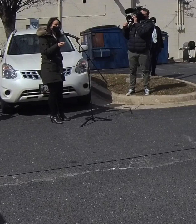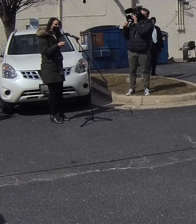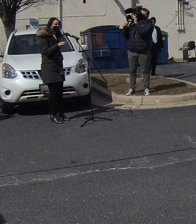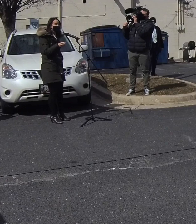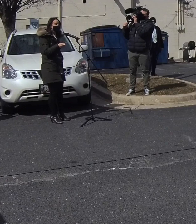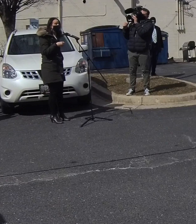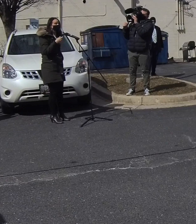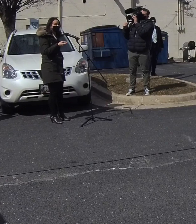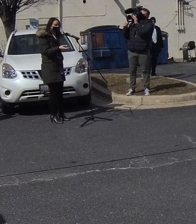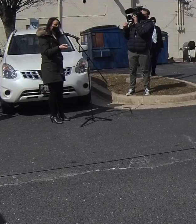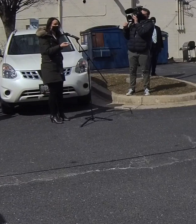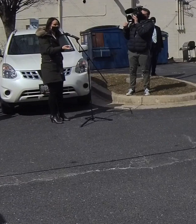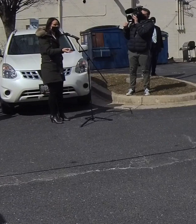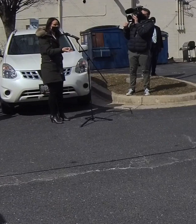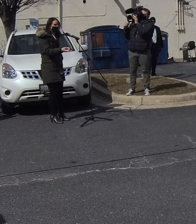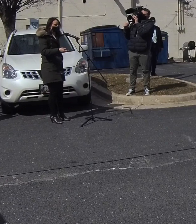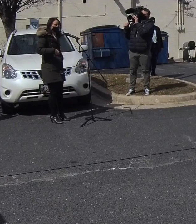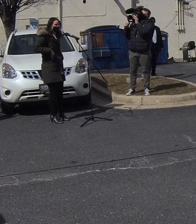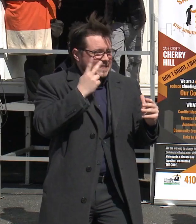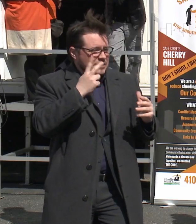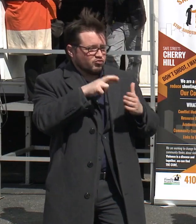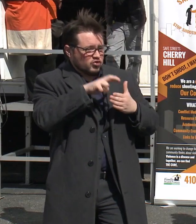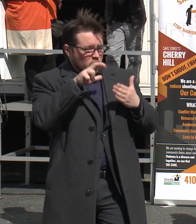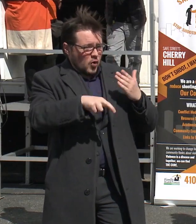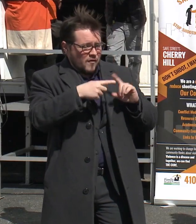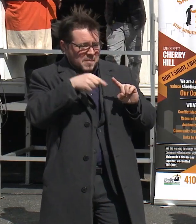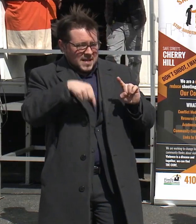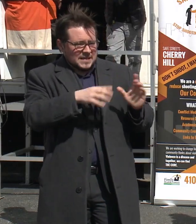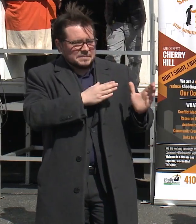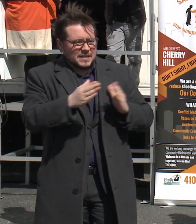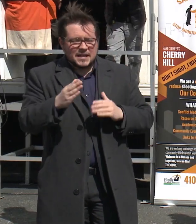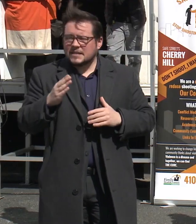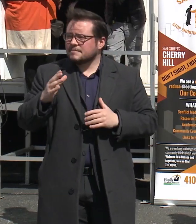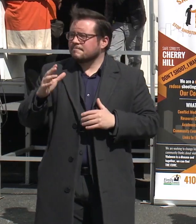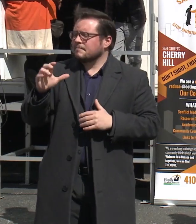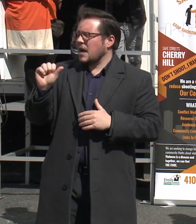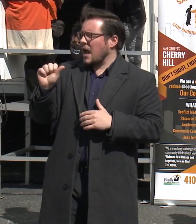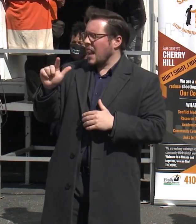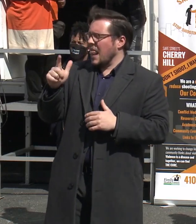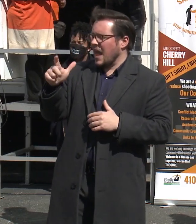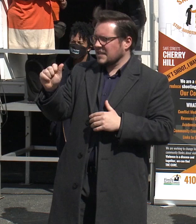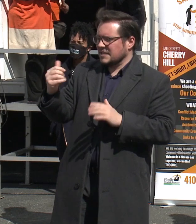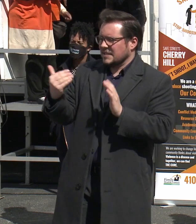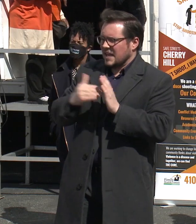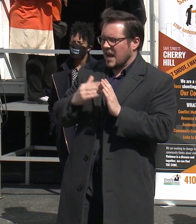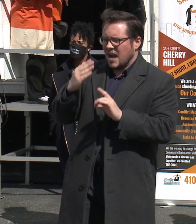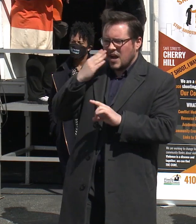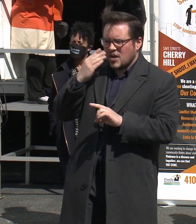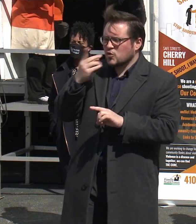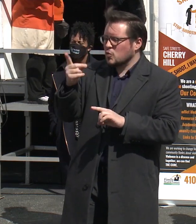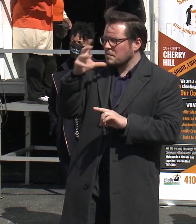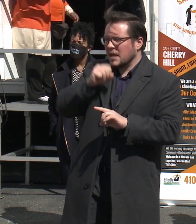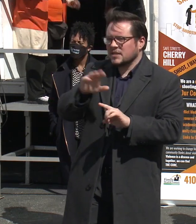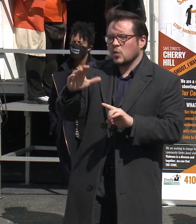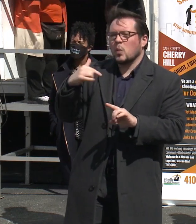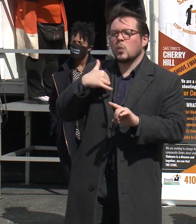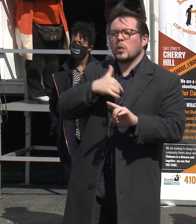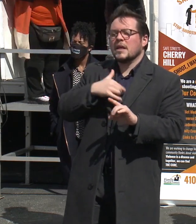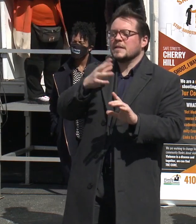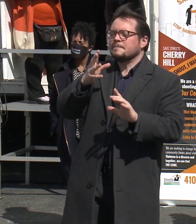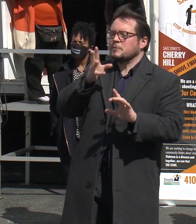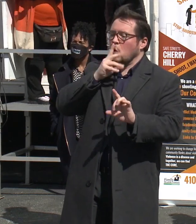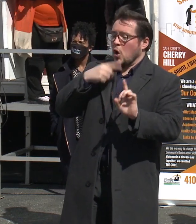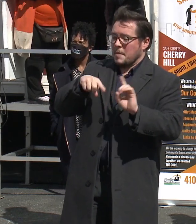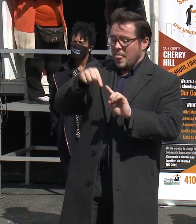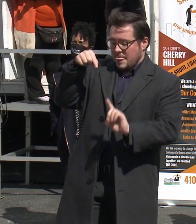or expect to see some results as a result of this plan? So, Alexa, again, I know you did miss this. Again, we talk about